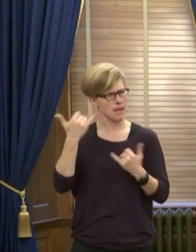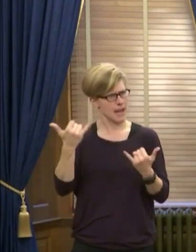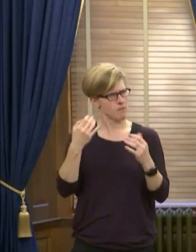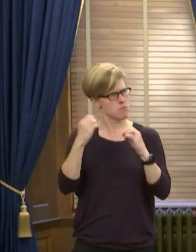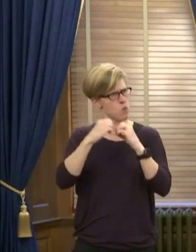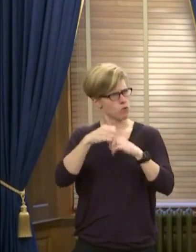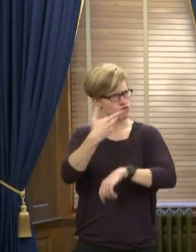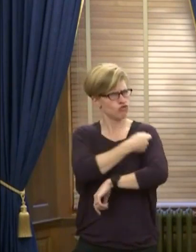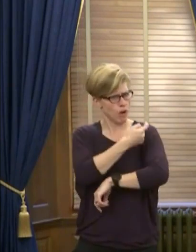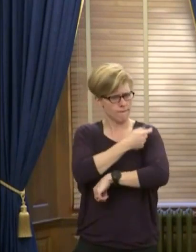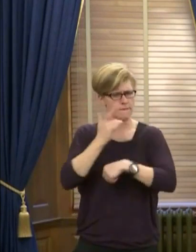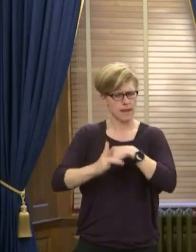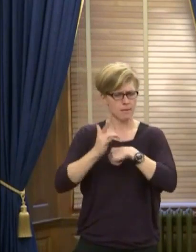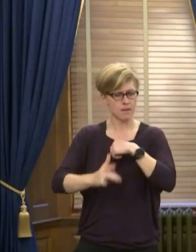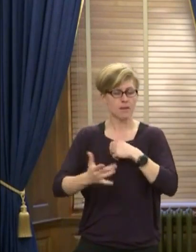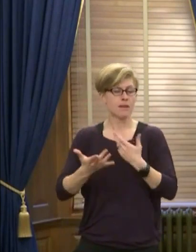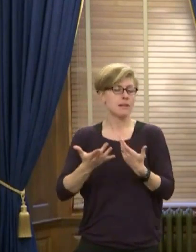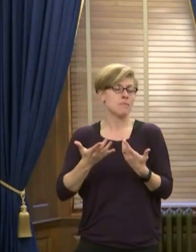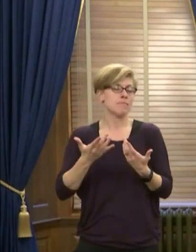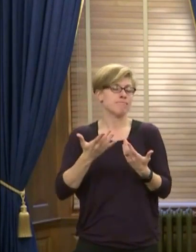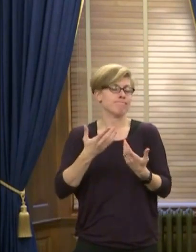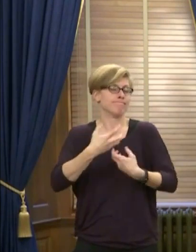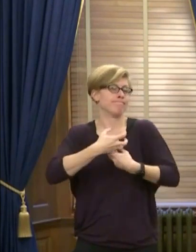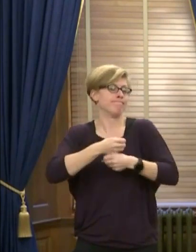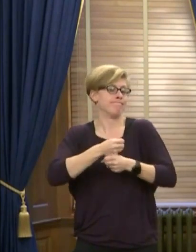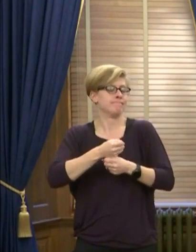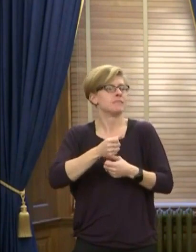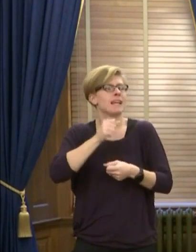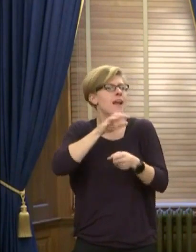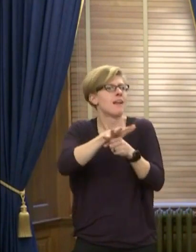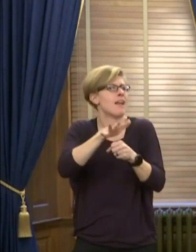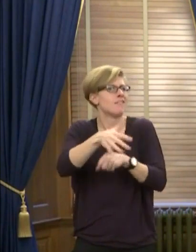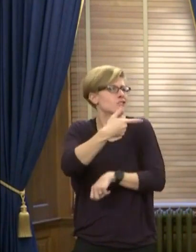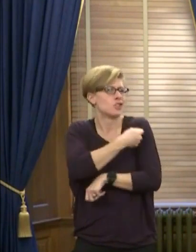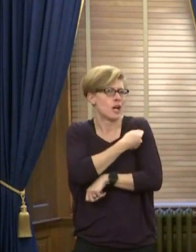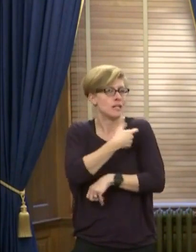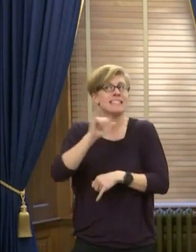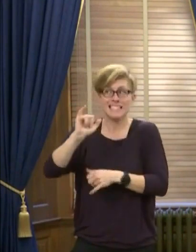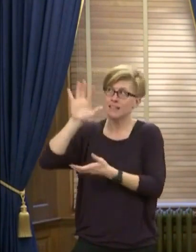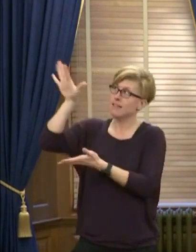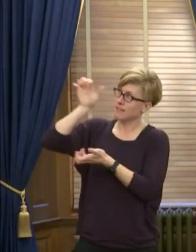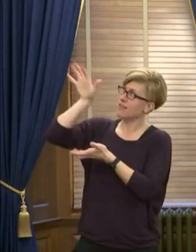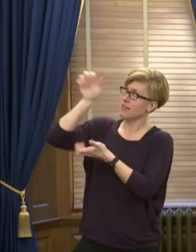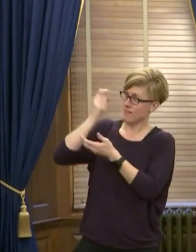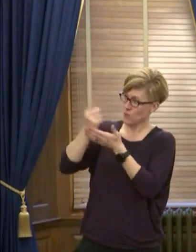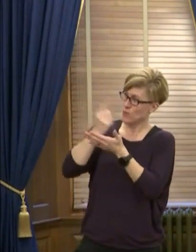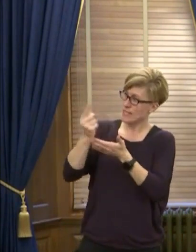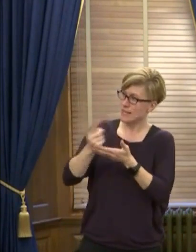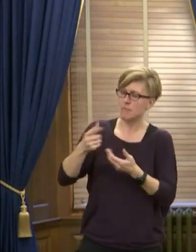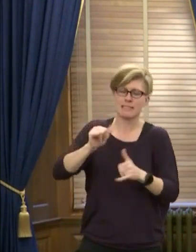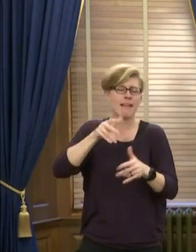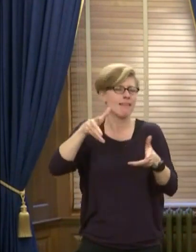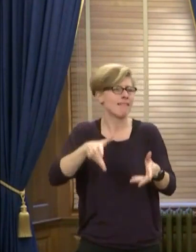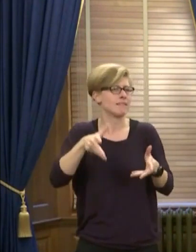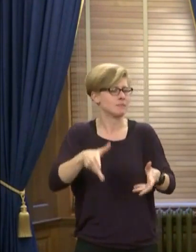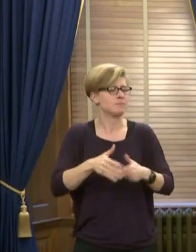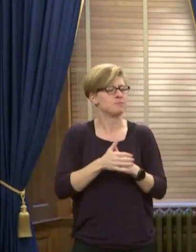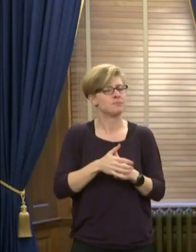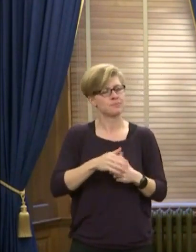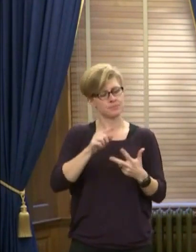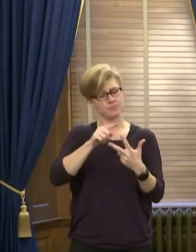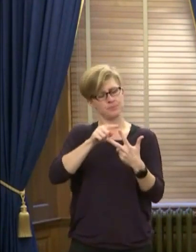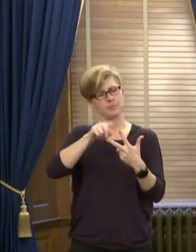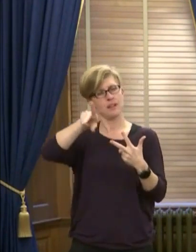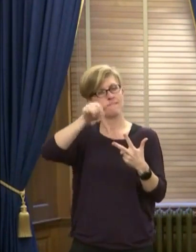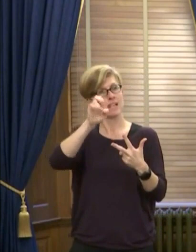coming in? the short answer, of course, is there's still not enough vaccine coming in. As you know, phase two is a